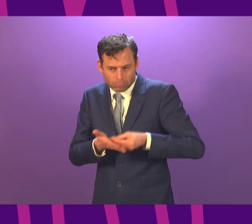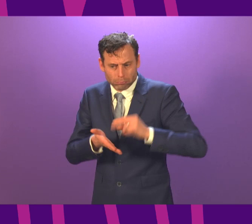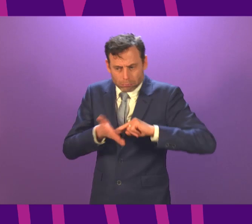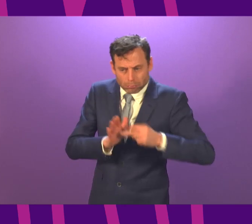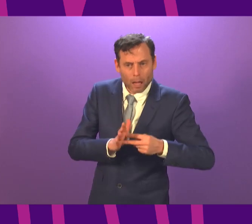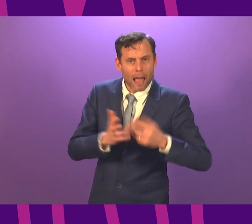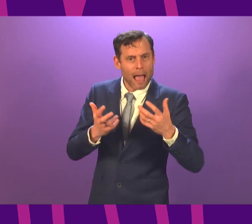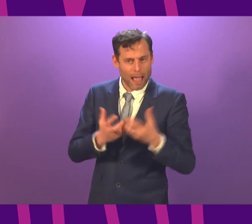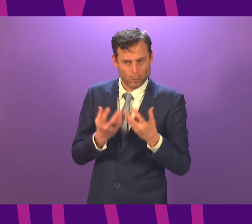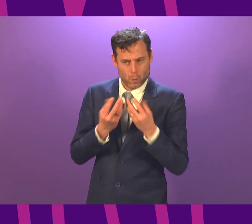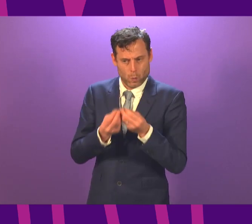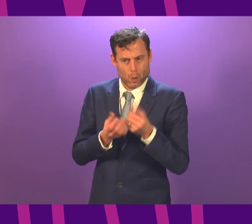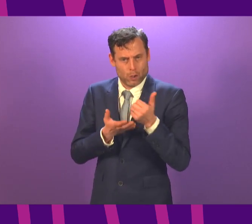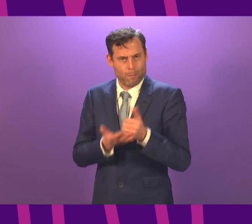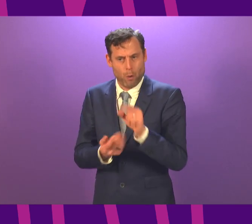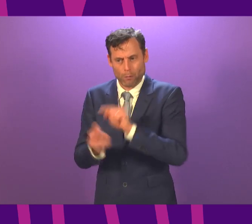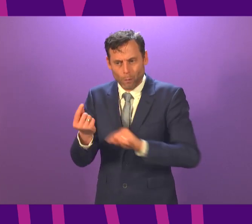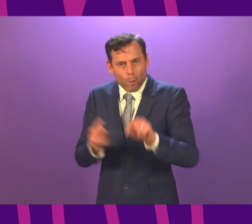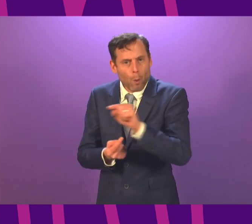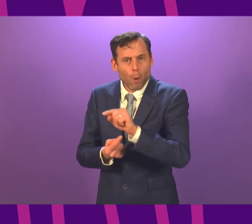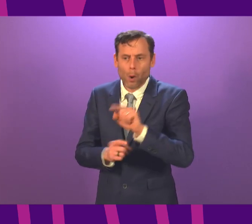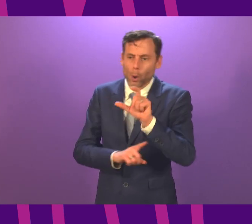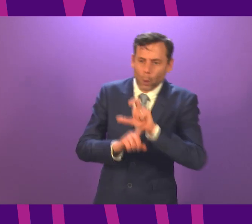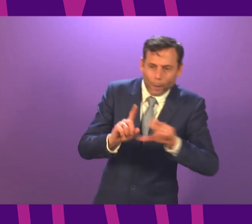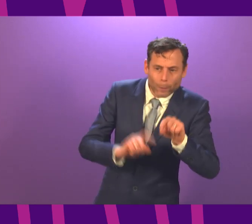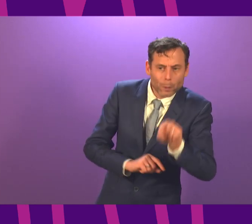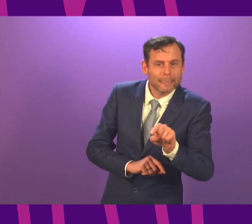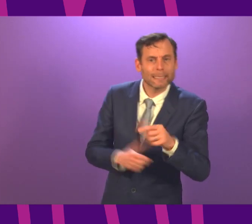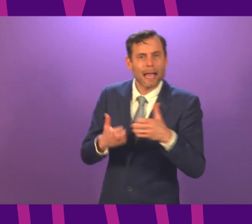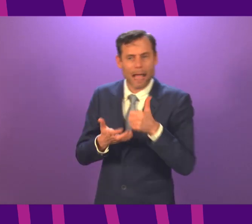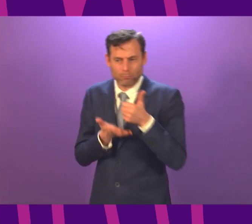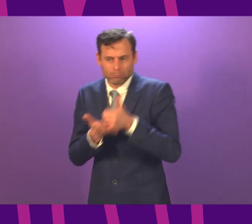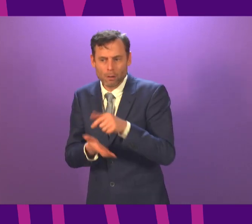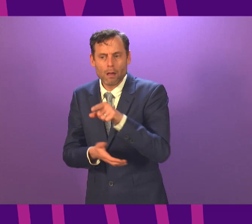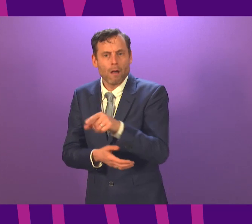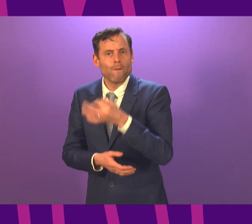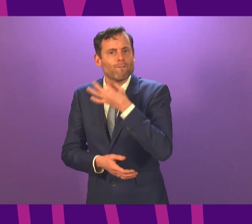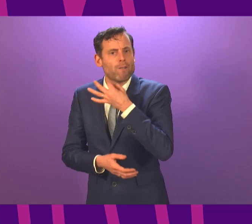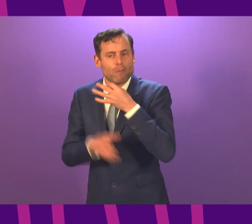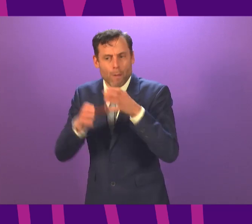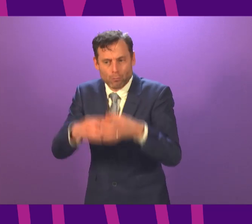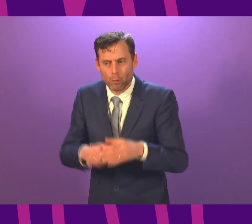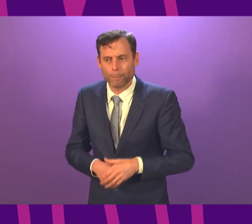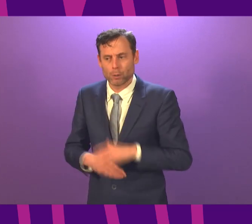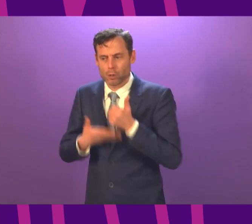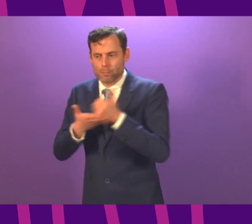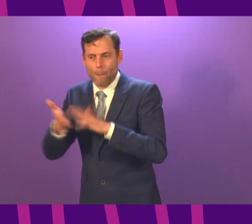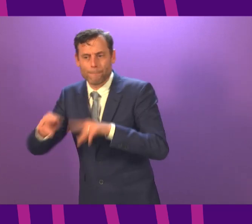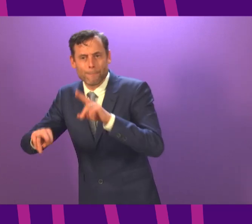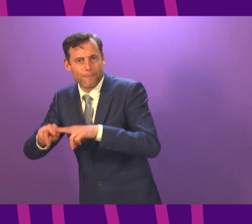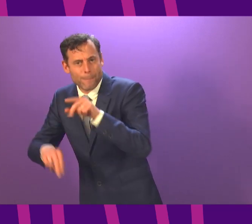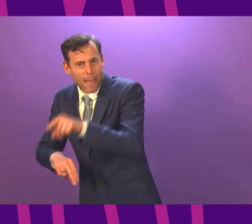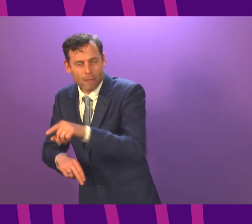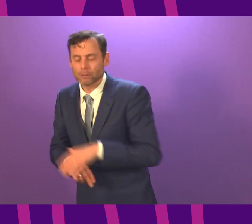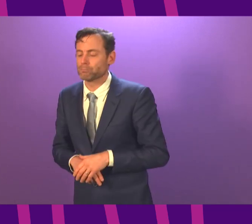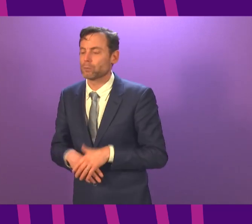many of these key aspects, support for communities, support for particularly vulnerable groups, parental support and any additional